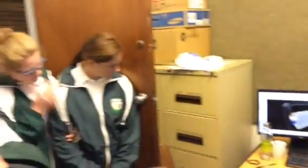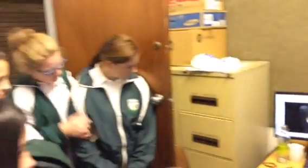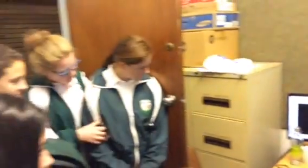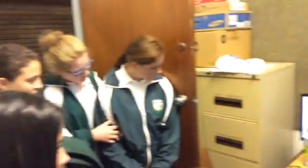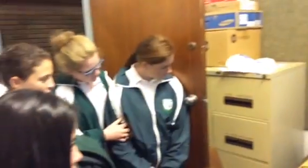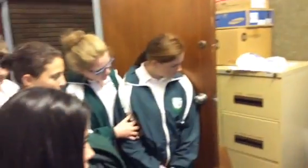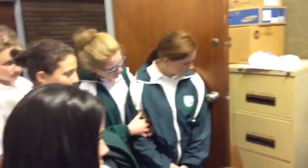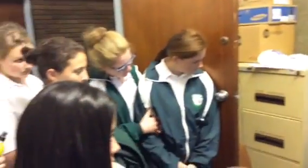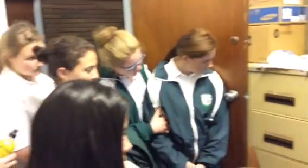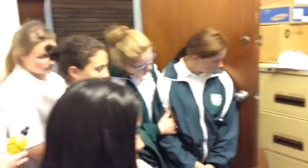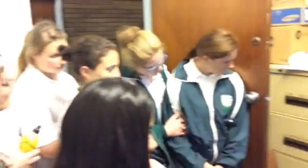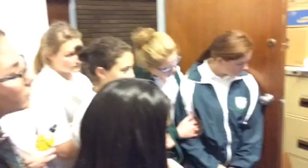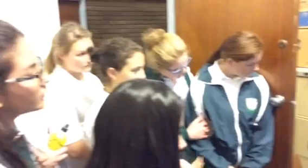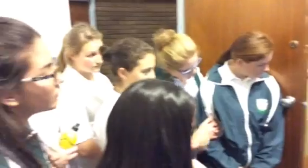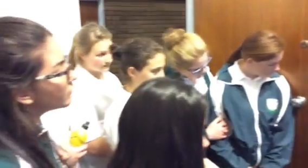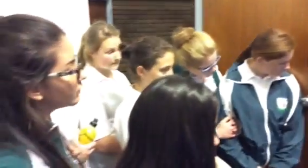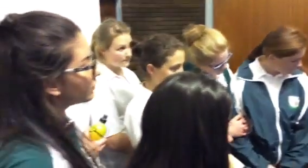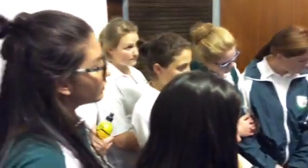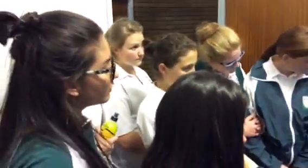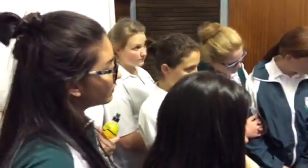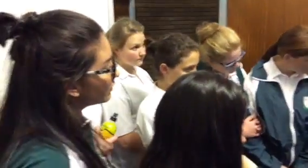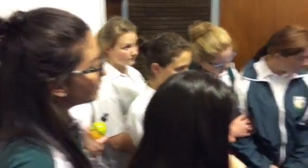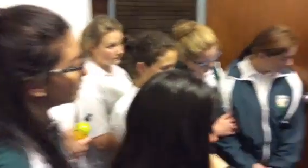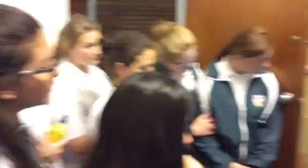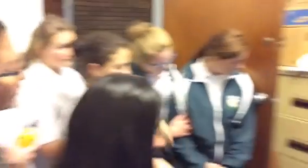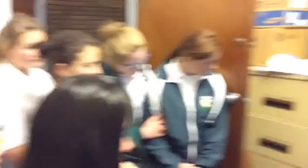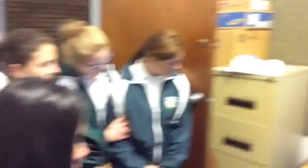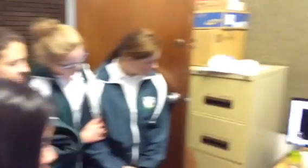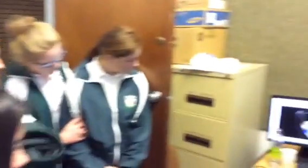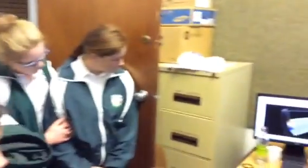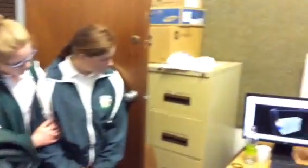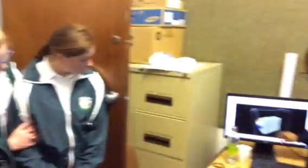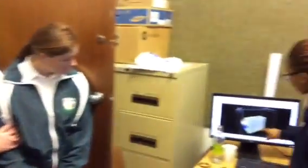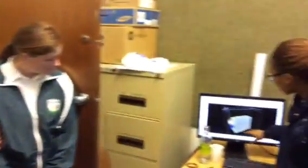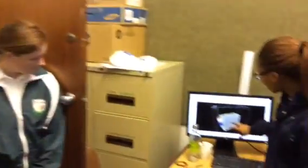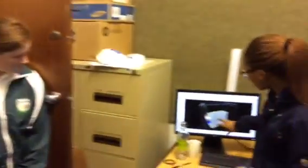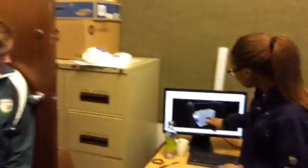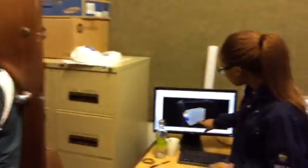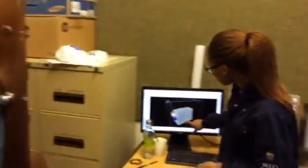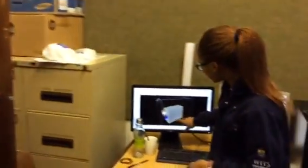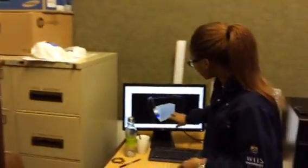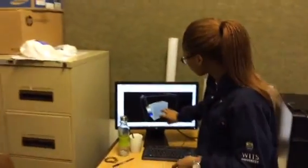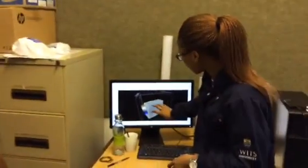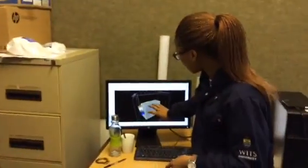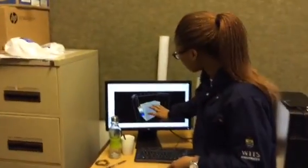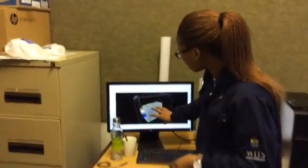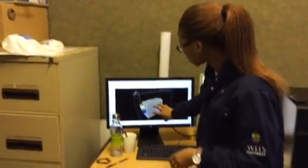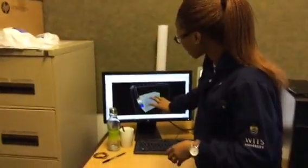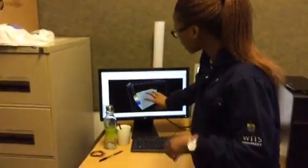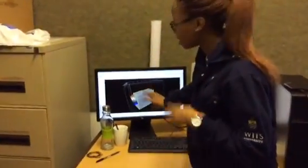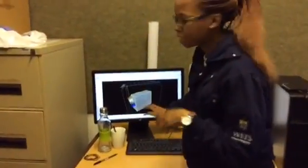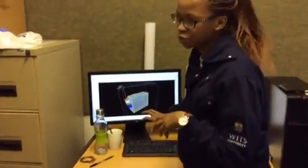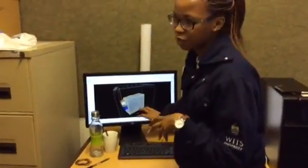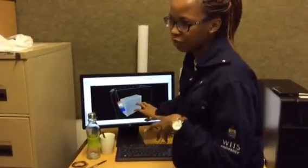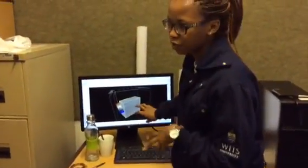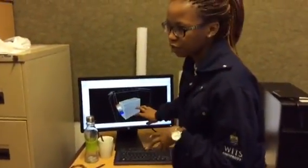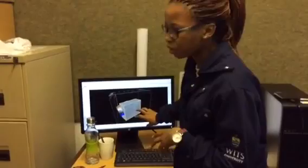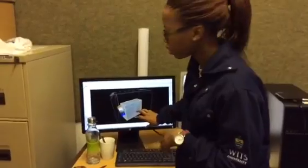of the earth so that's what it essentially is so what I'm doing is I'm looking at an x-ray of the earth